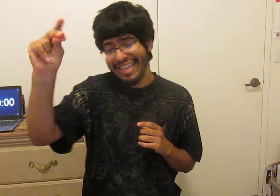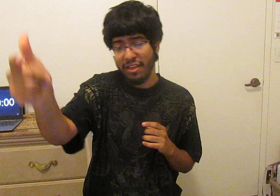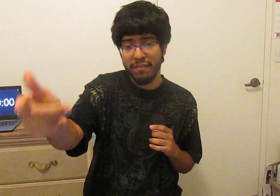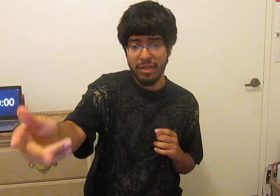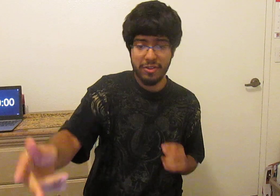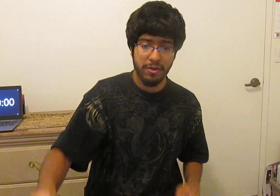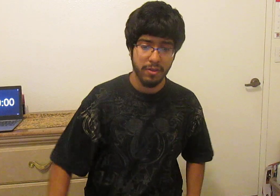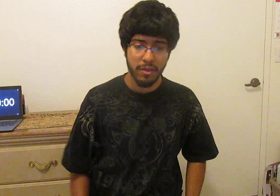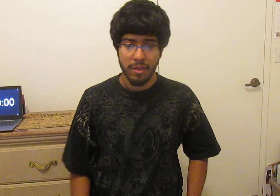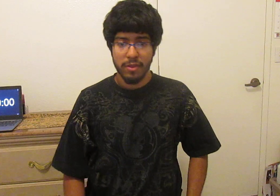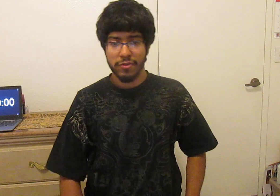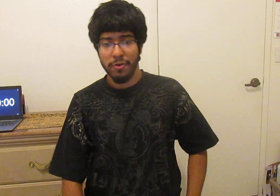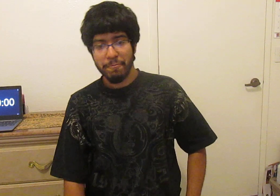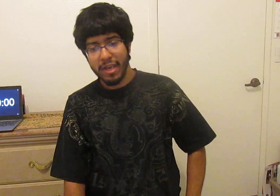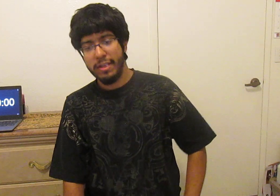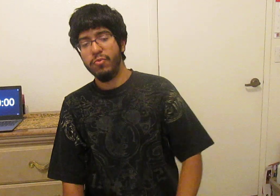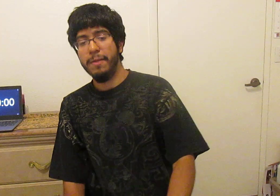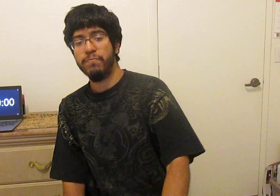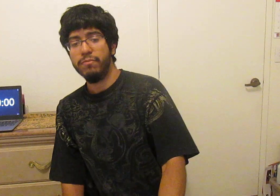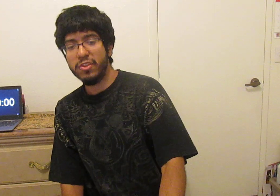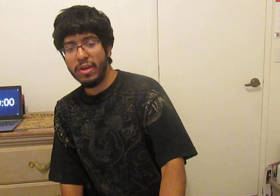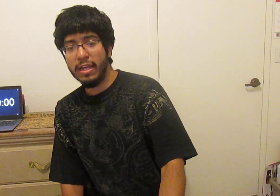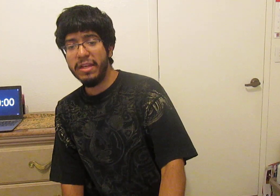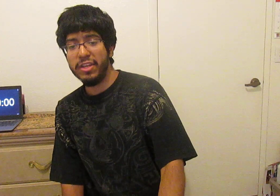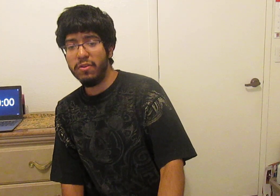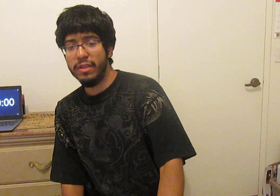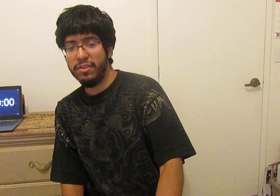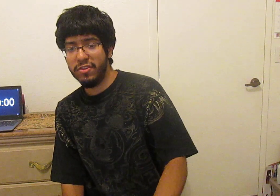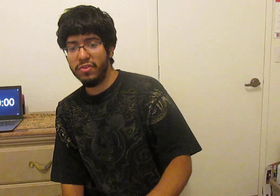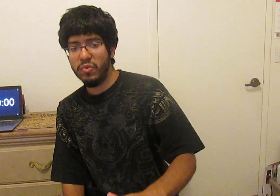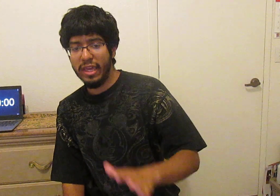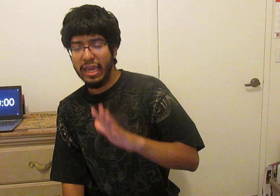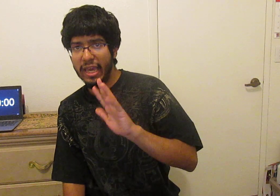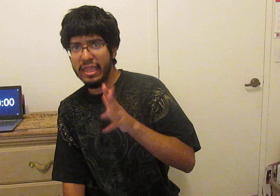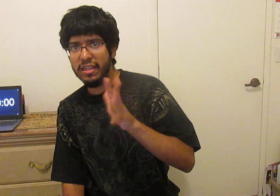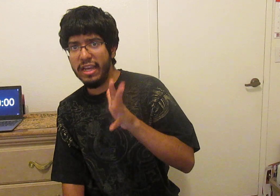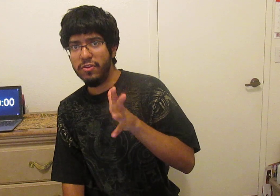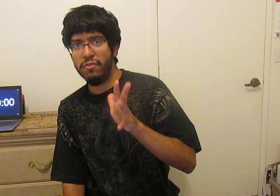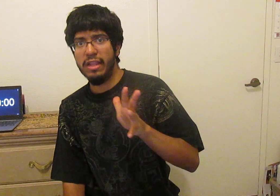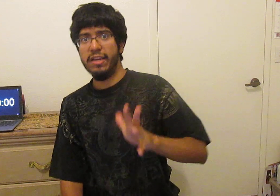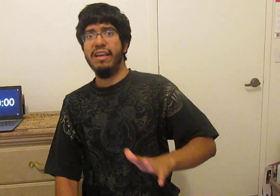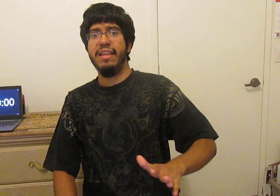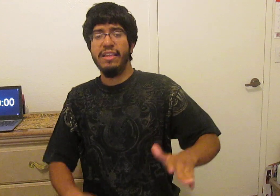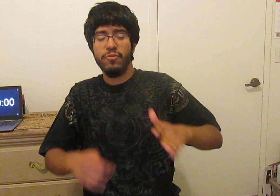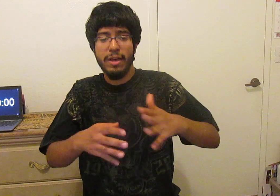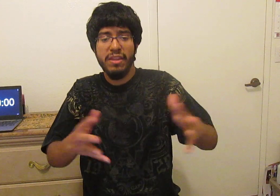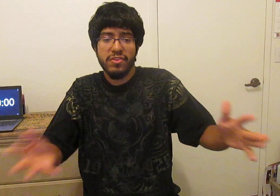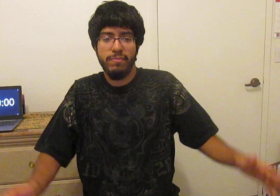kill off my channel so yeah that's why because right now my channel it's in the danger zone like and that's why I made this update